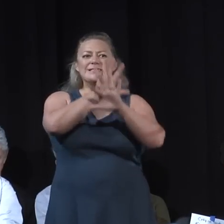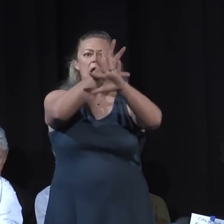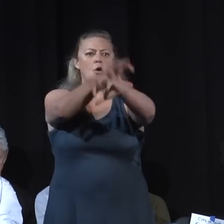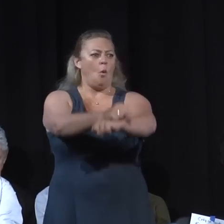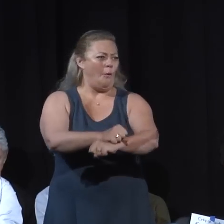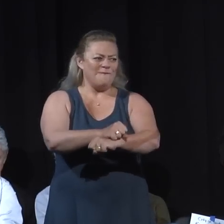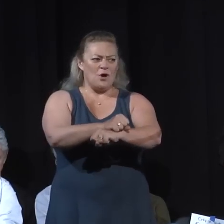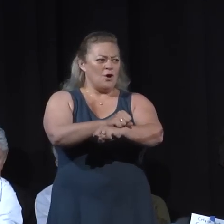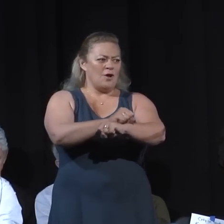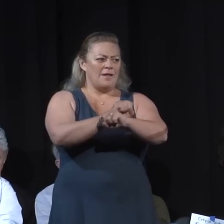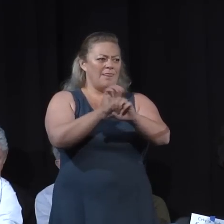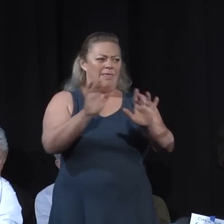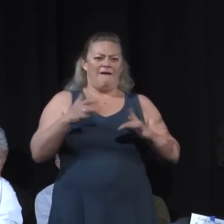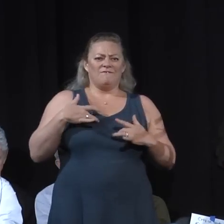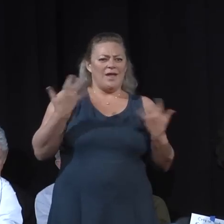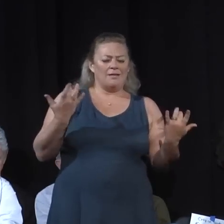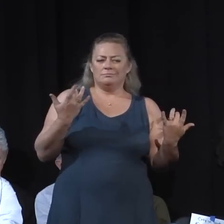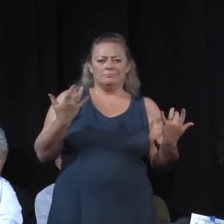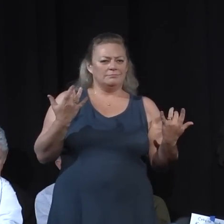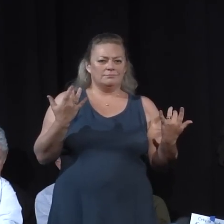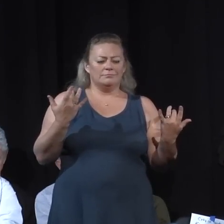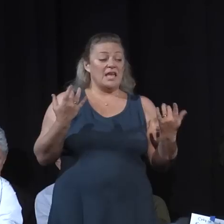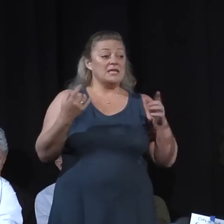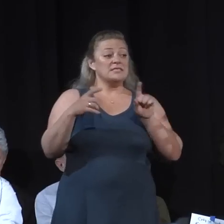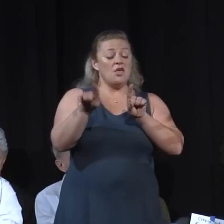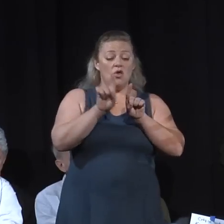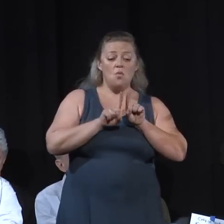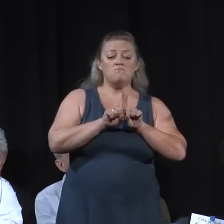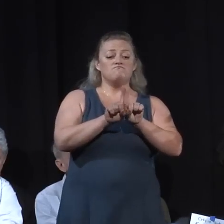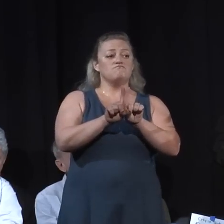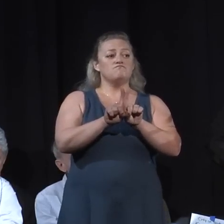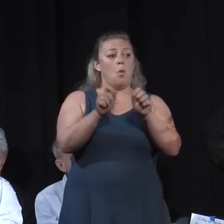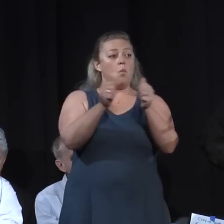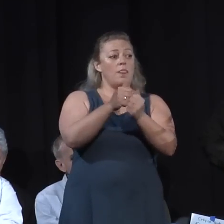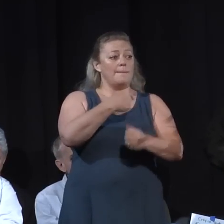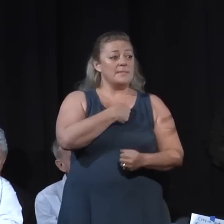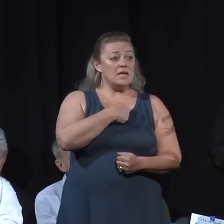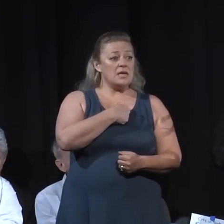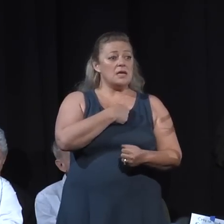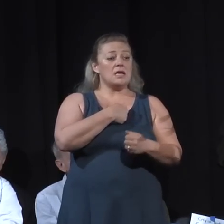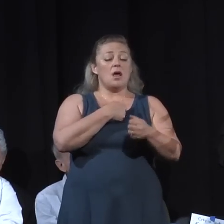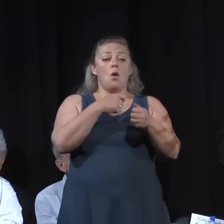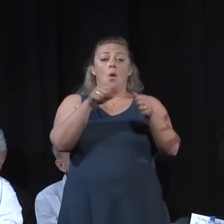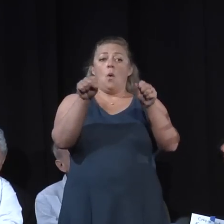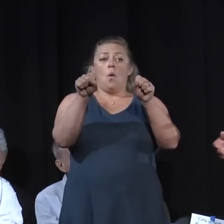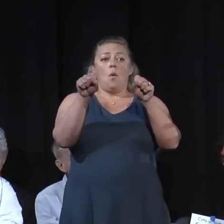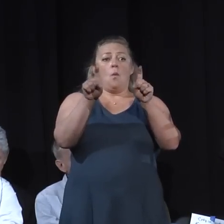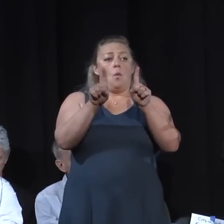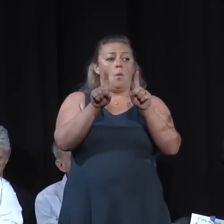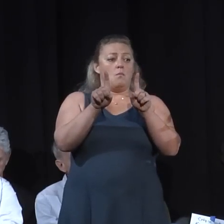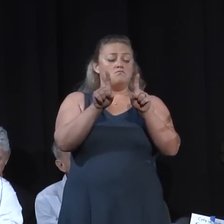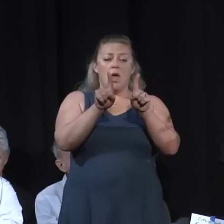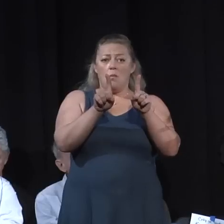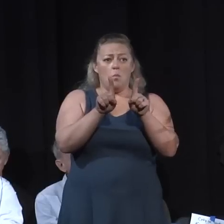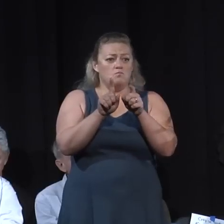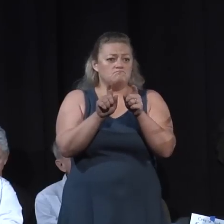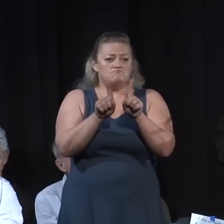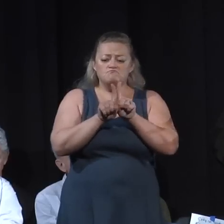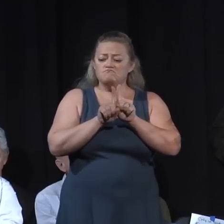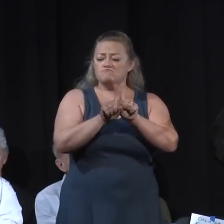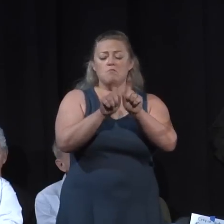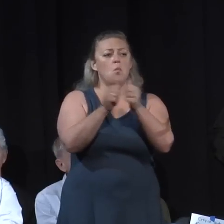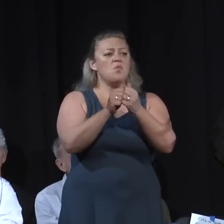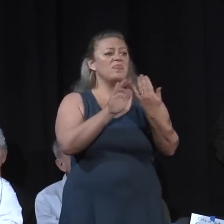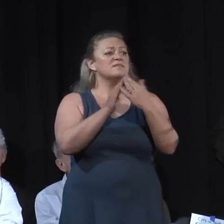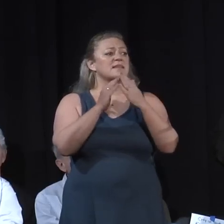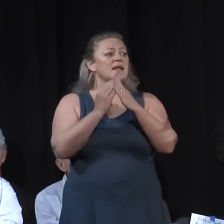This team comes in to either stand shoulder to shoulder with me, with Police Chief Ken Corny, and the city, or a little